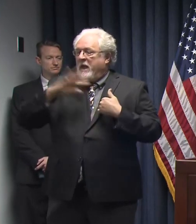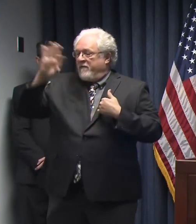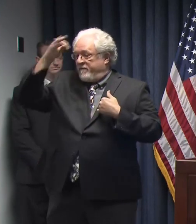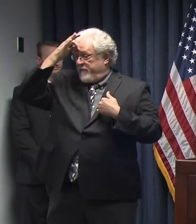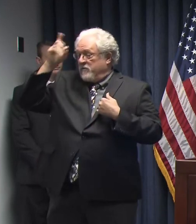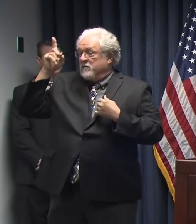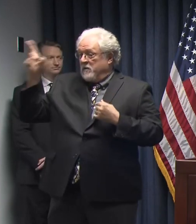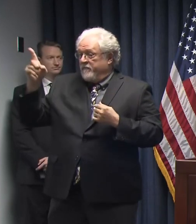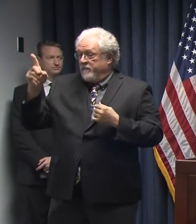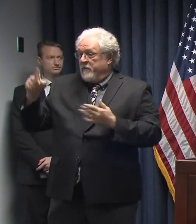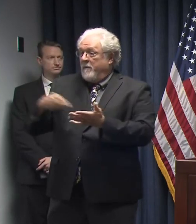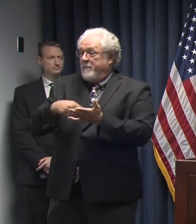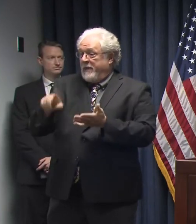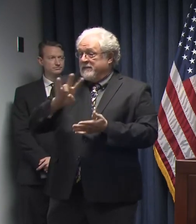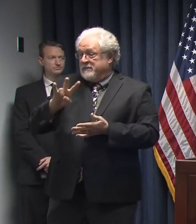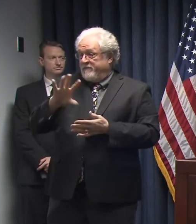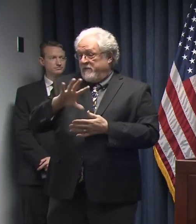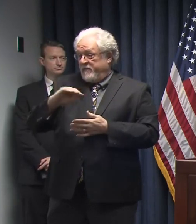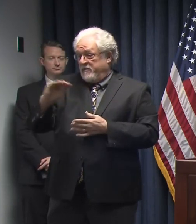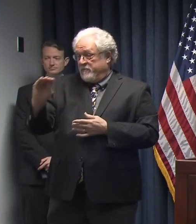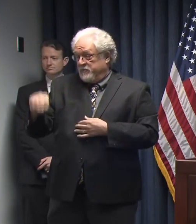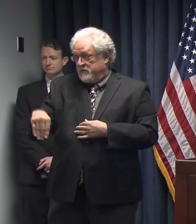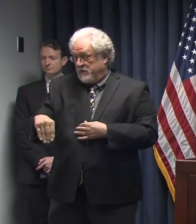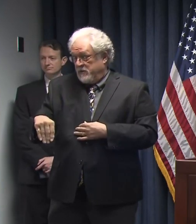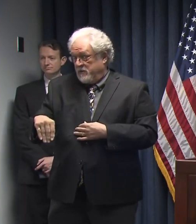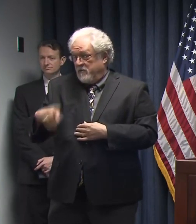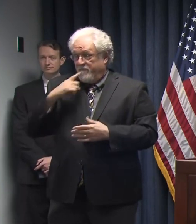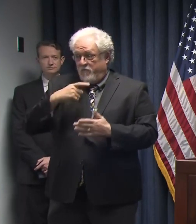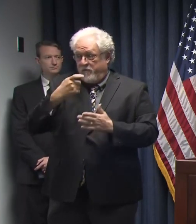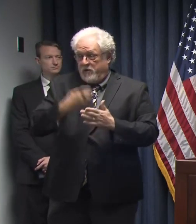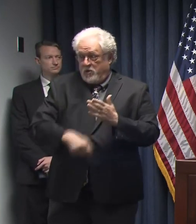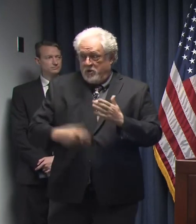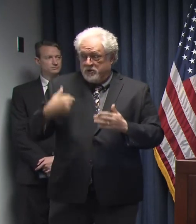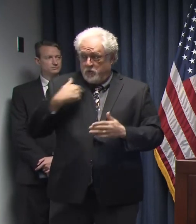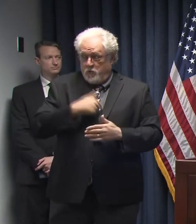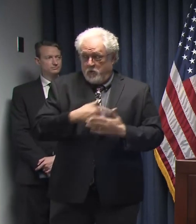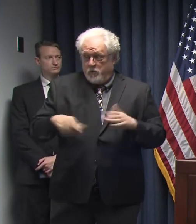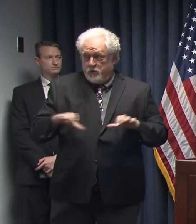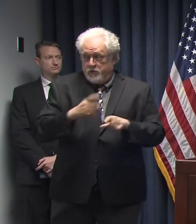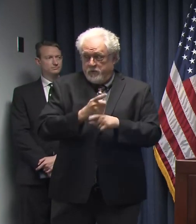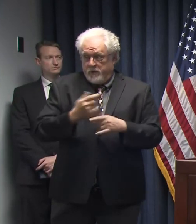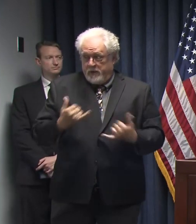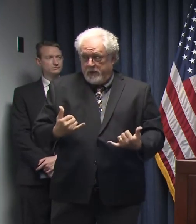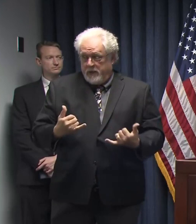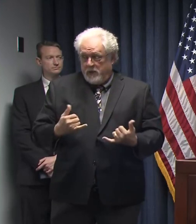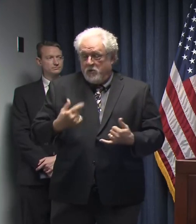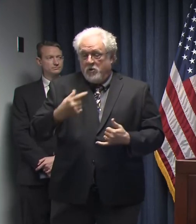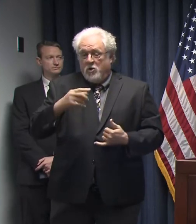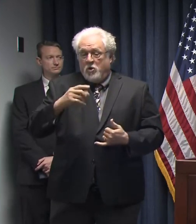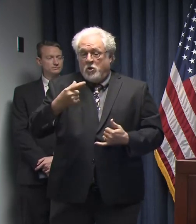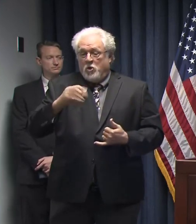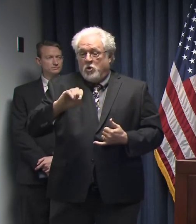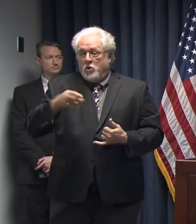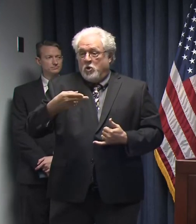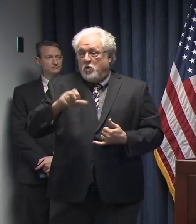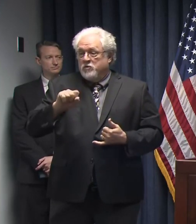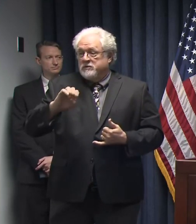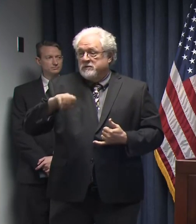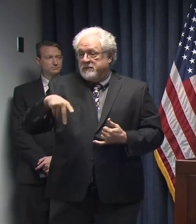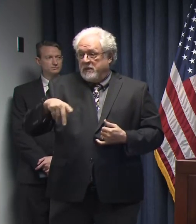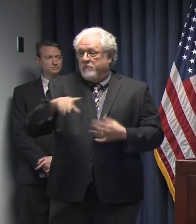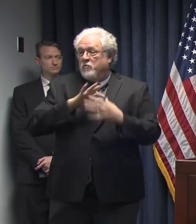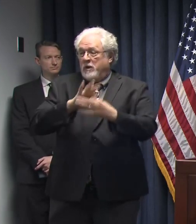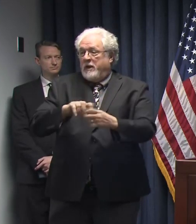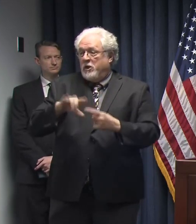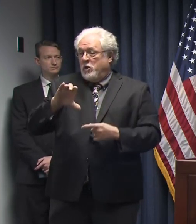paying 75% of the cost of things that we're doing here at GOSEP and across the state related to COVID